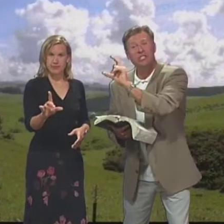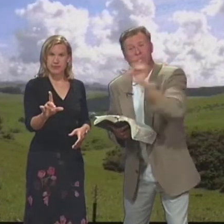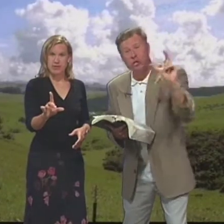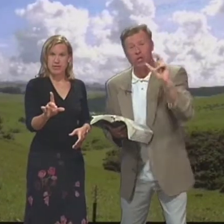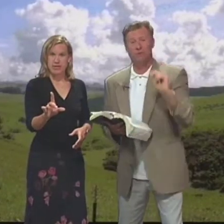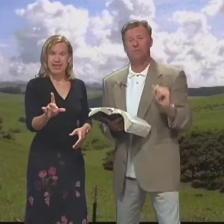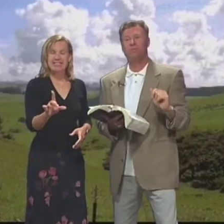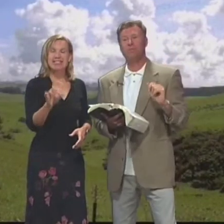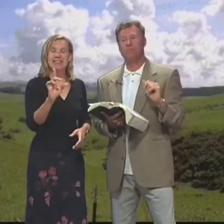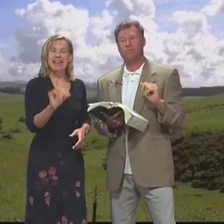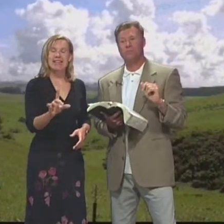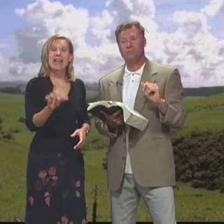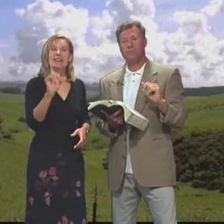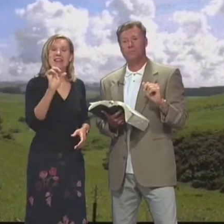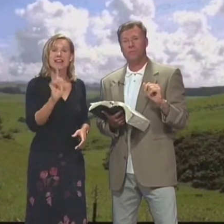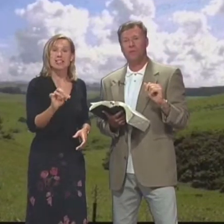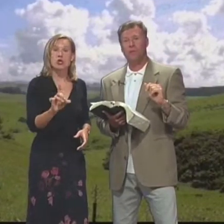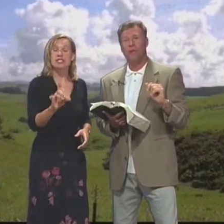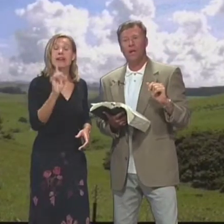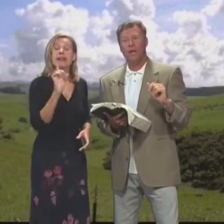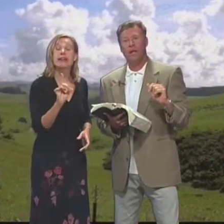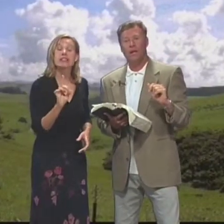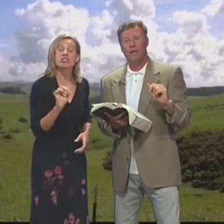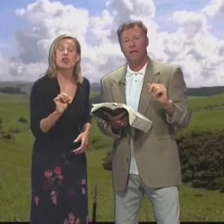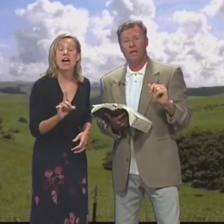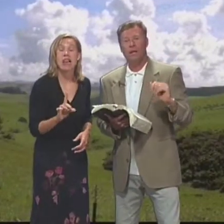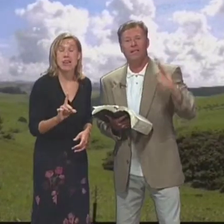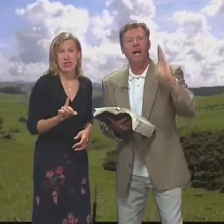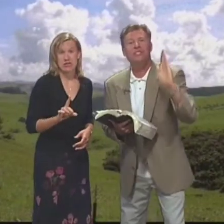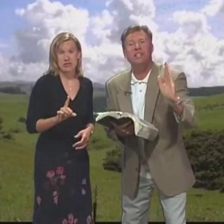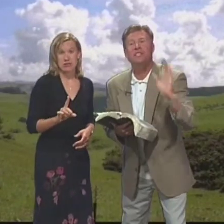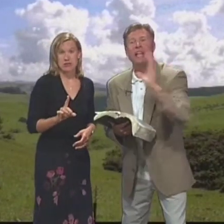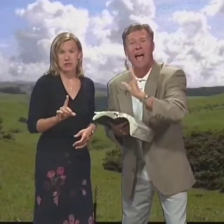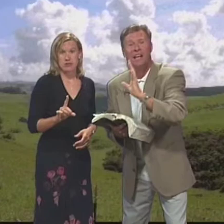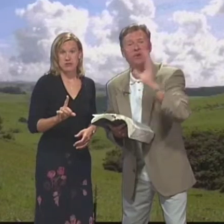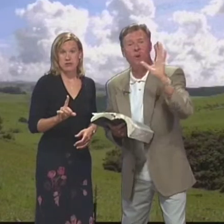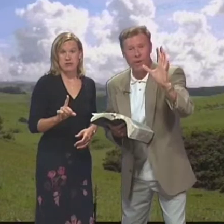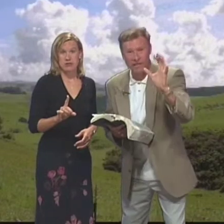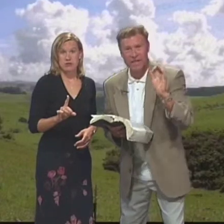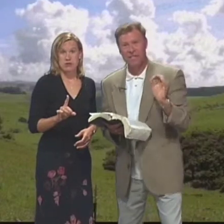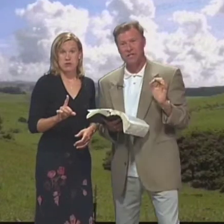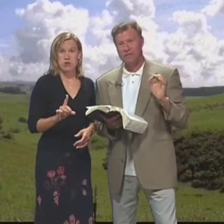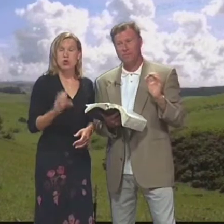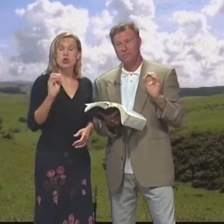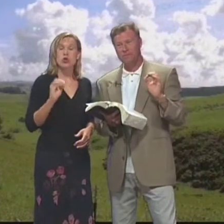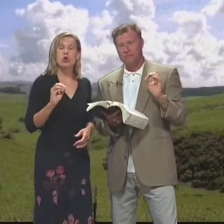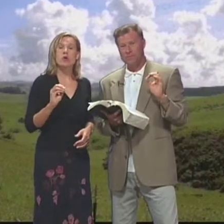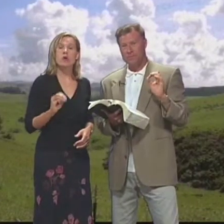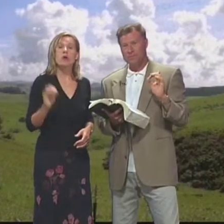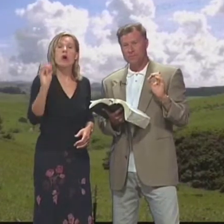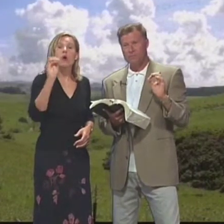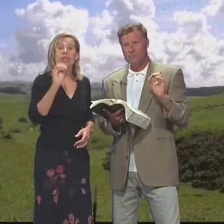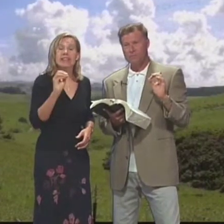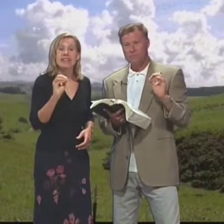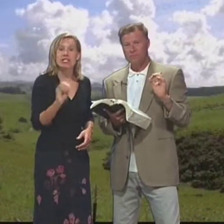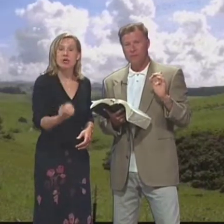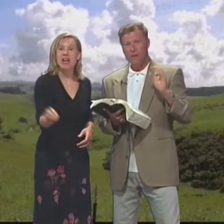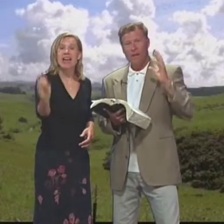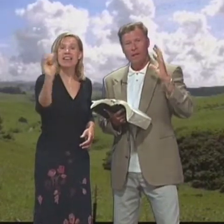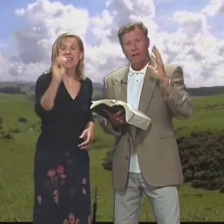relational Que se trata De relaciones Es relacional Not just task Orientation No solo de una